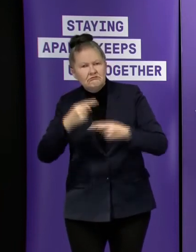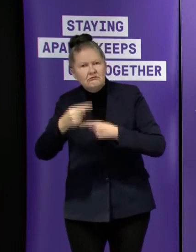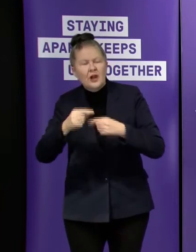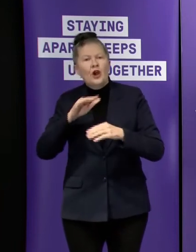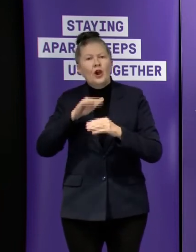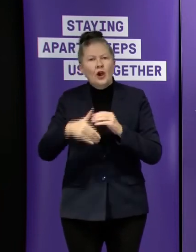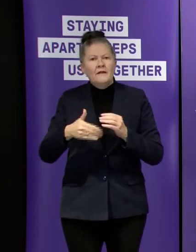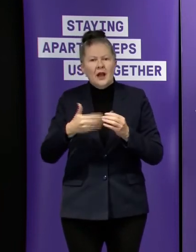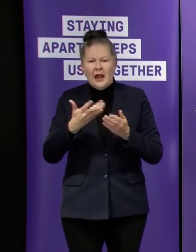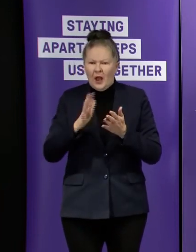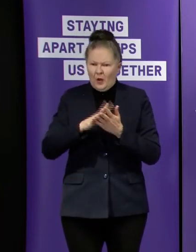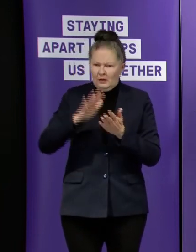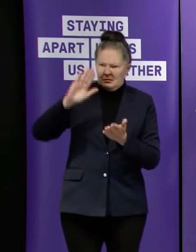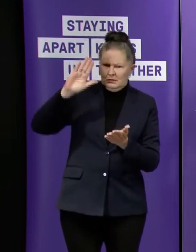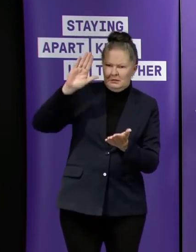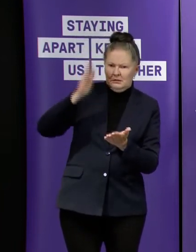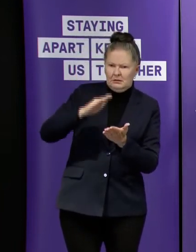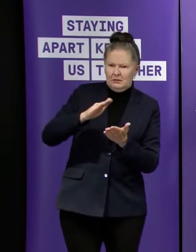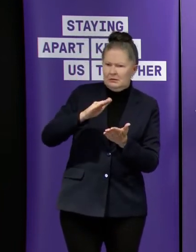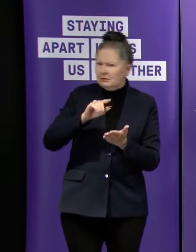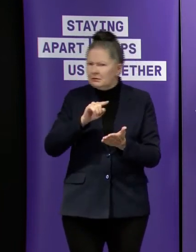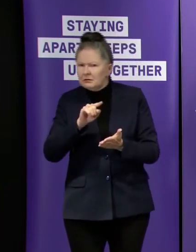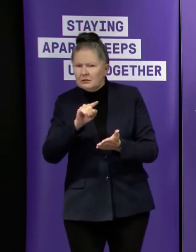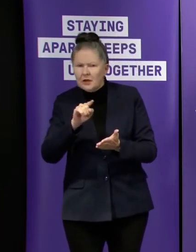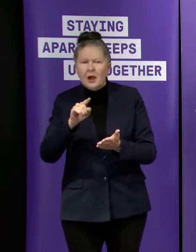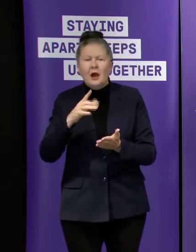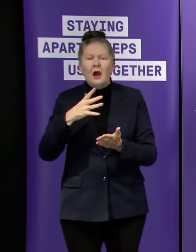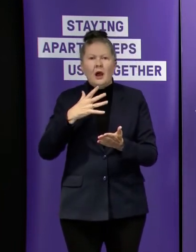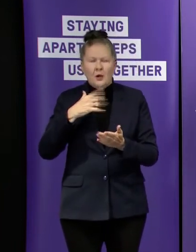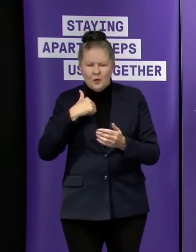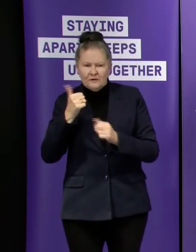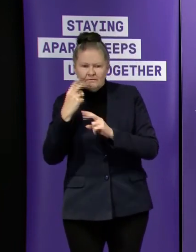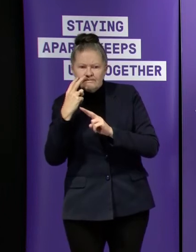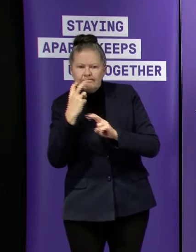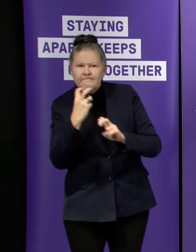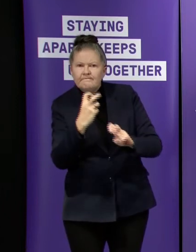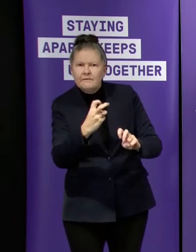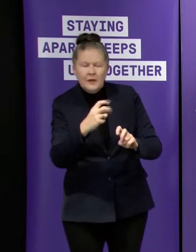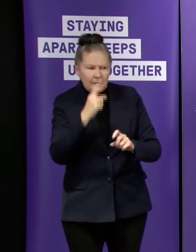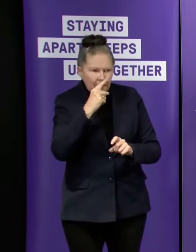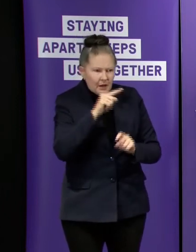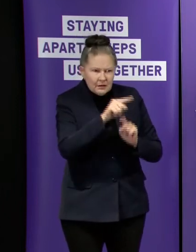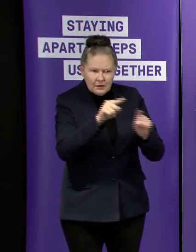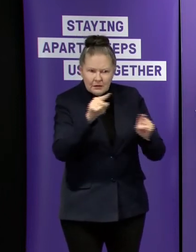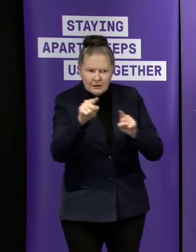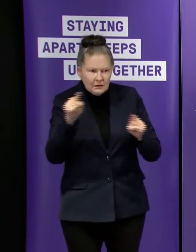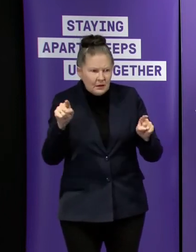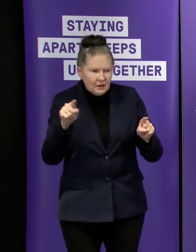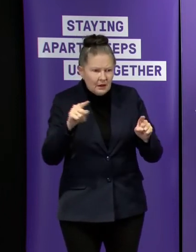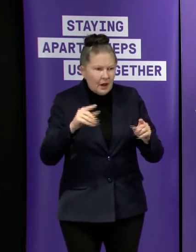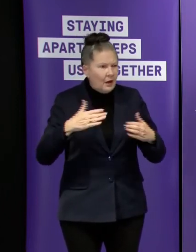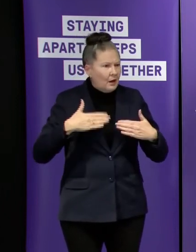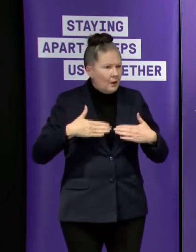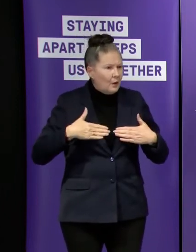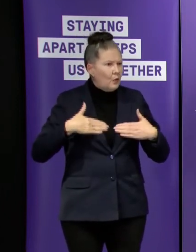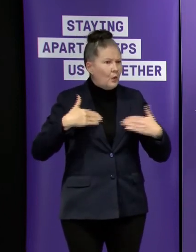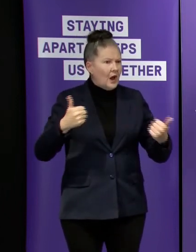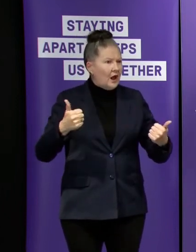exit process if you like going back and making sure that people are without symptoms and can return to